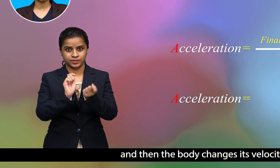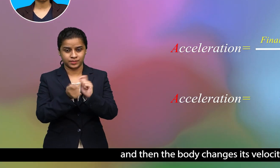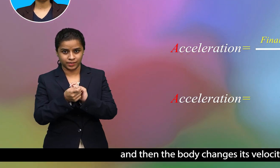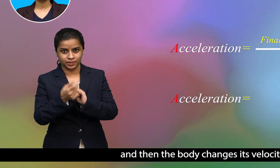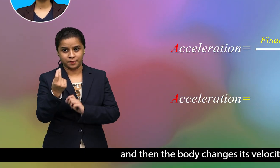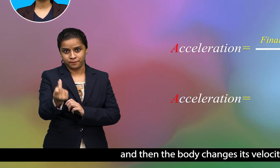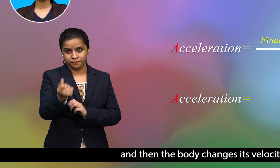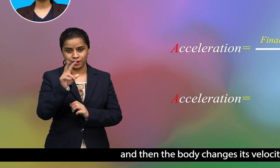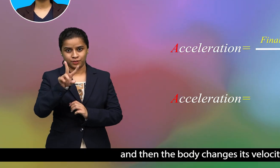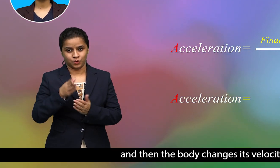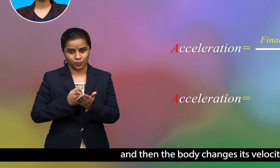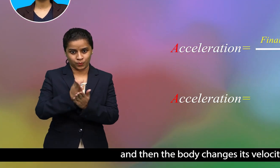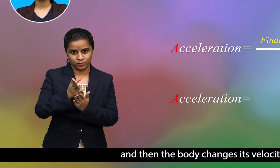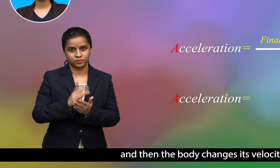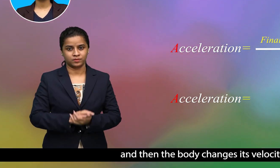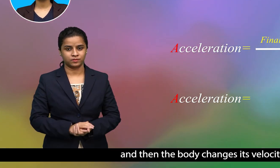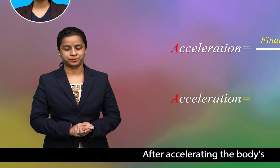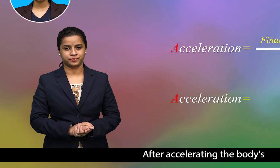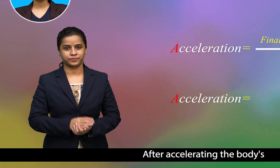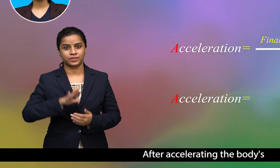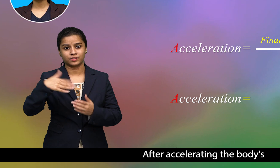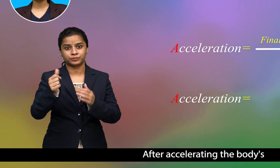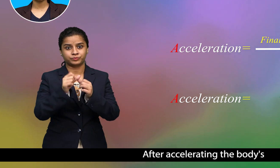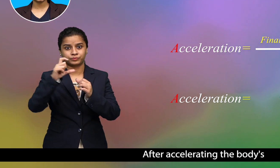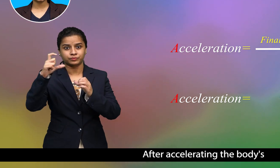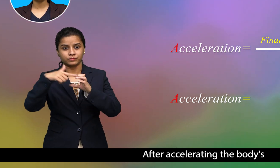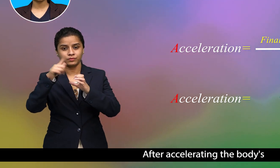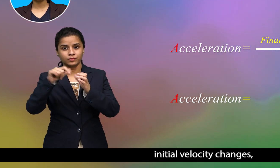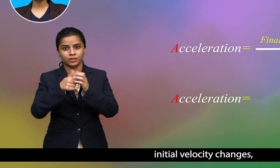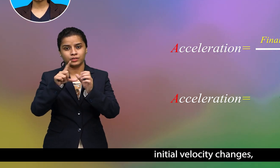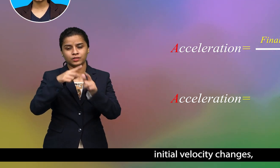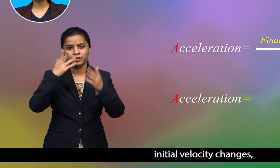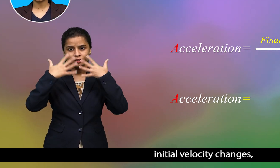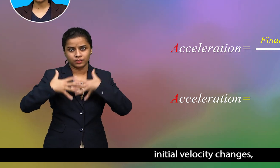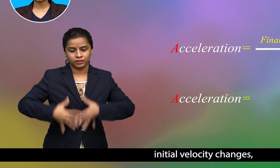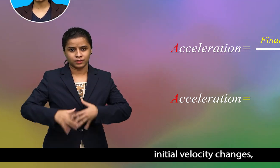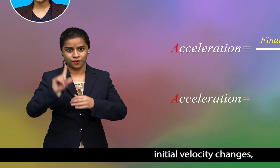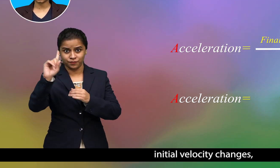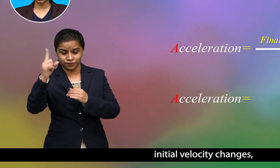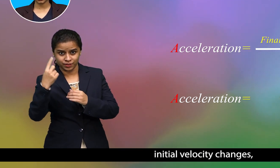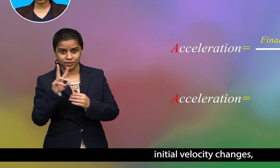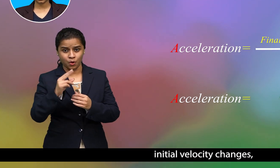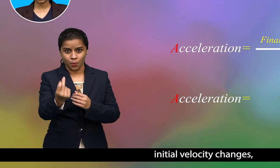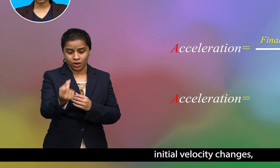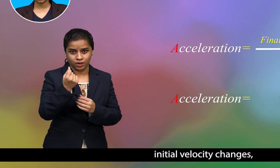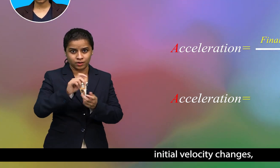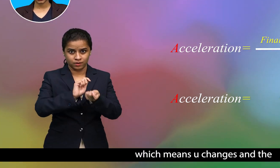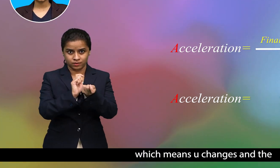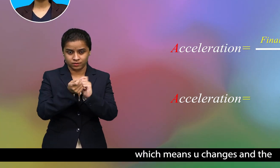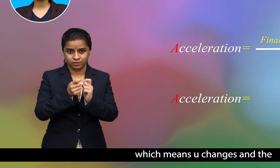after accelerating the body's initial velocity changes which